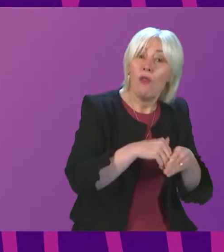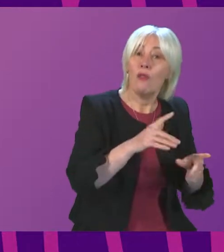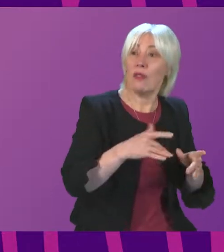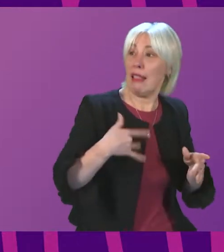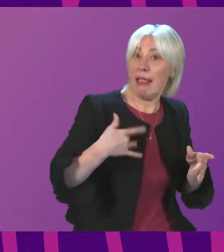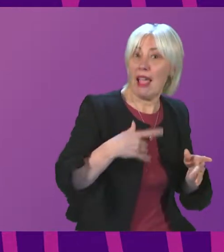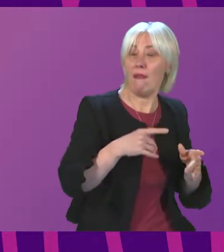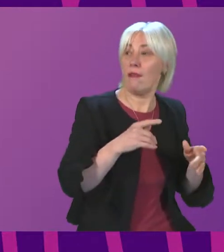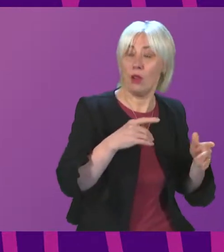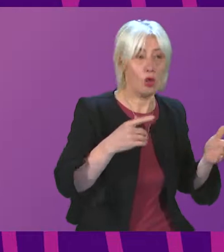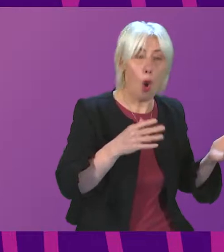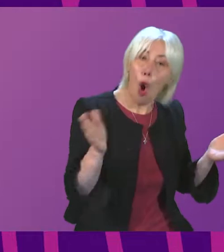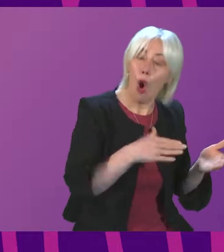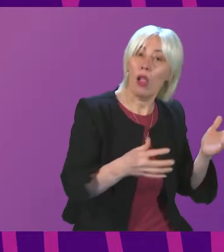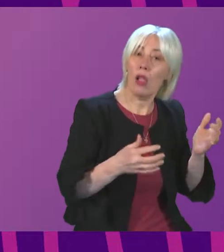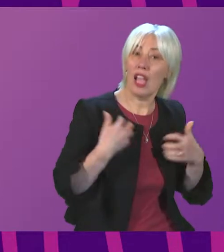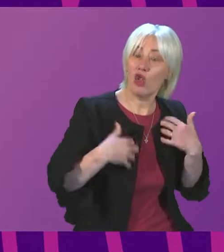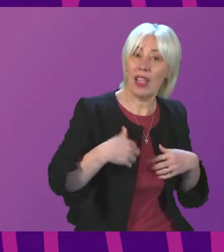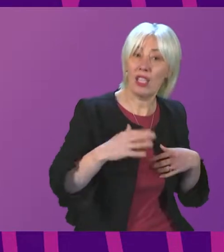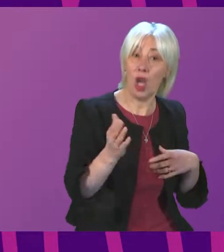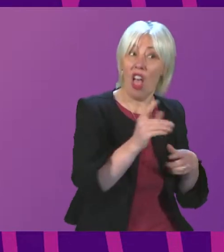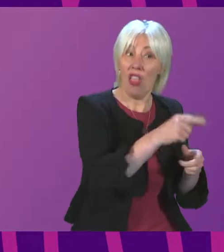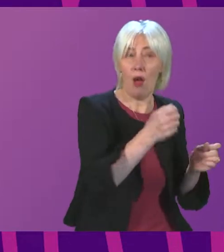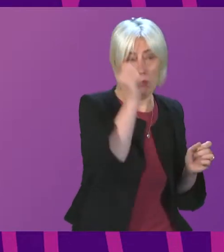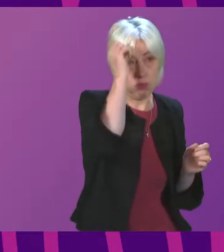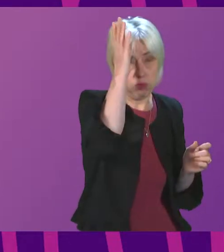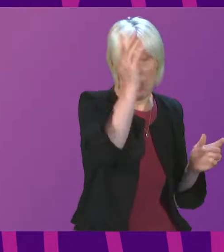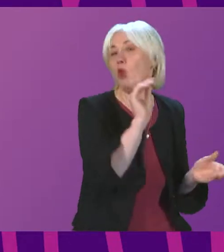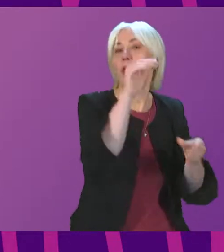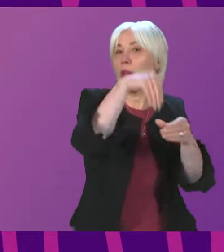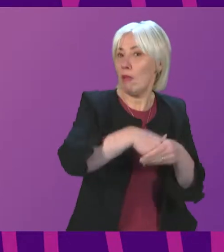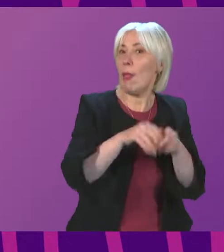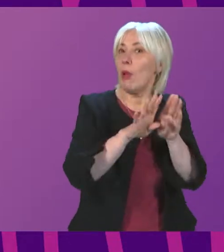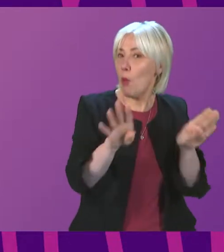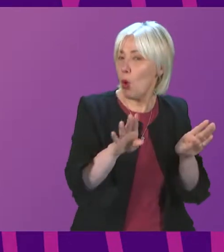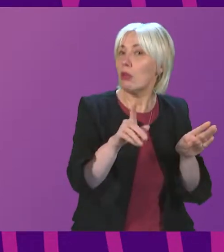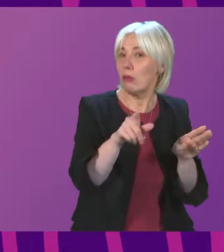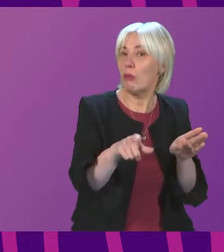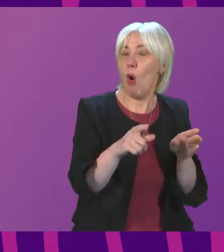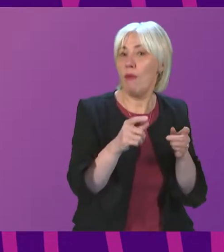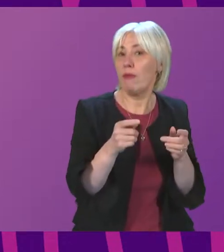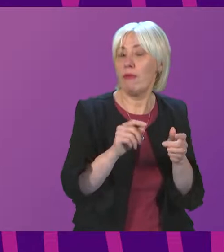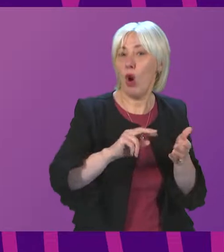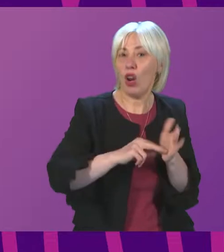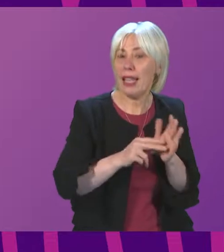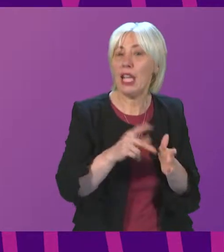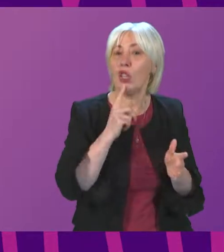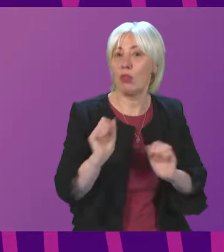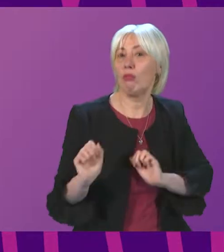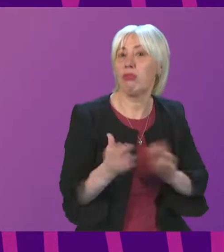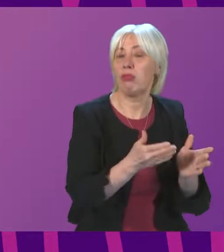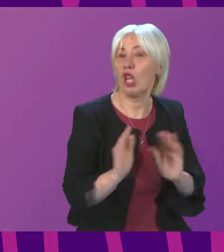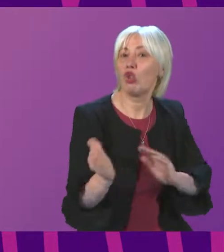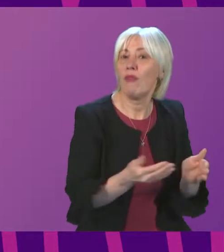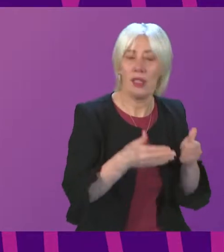everyone's interests that could be utilised and the boards of the organisations delivering lifeline services to them. I would urge the